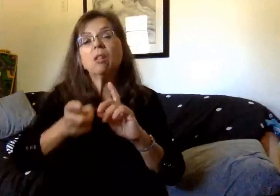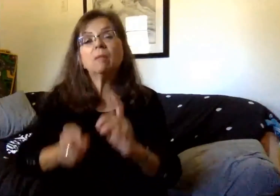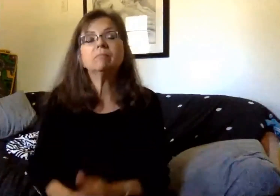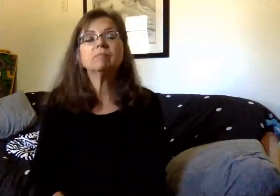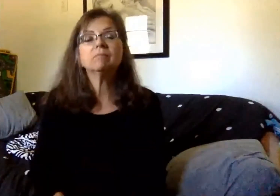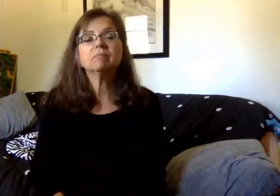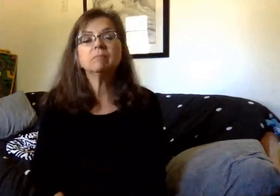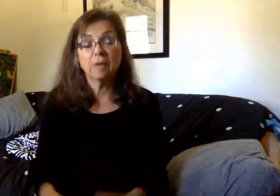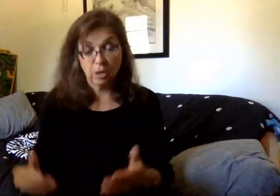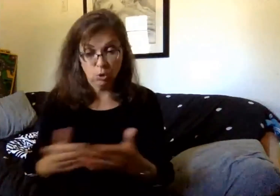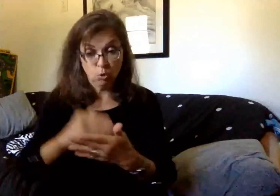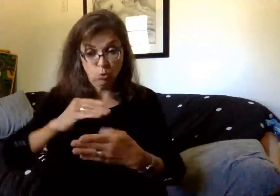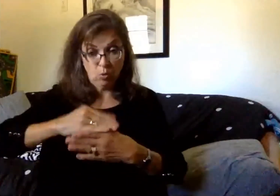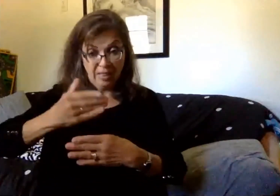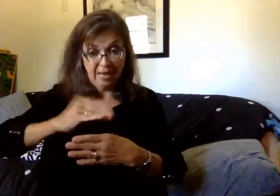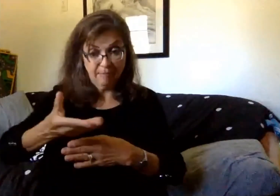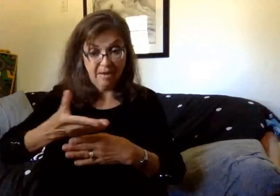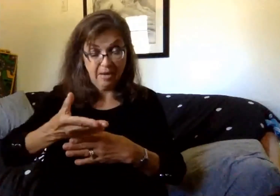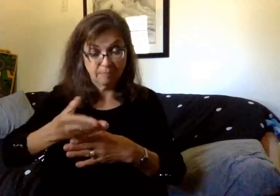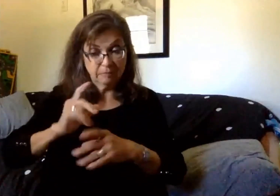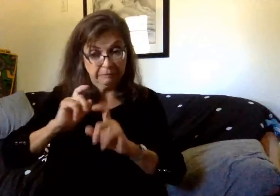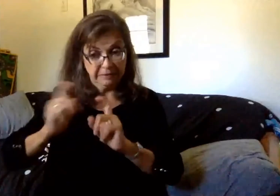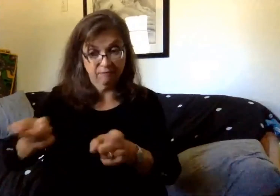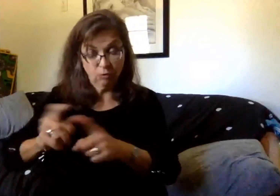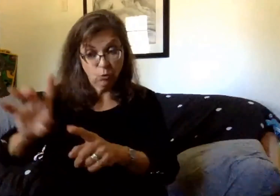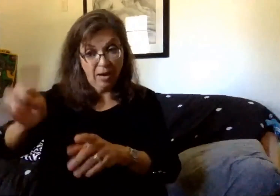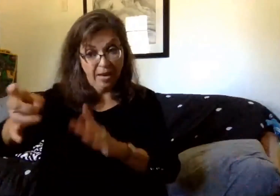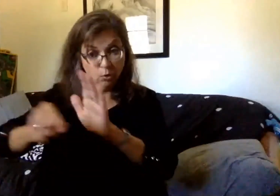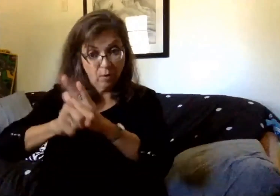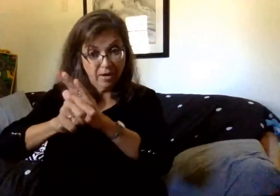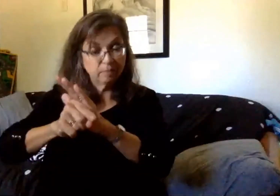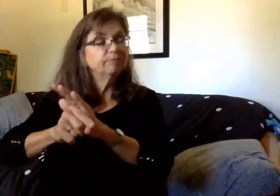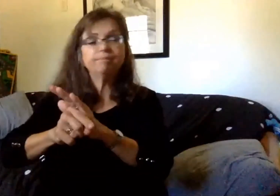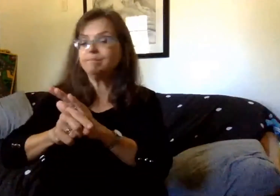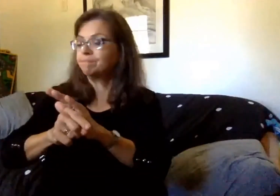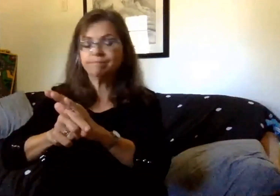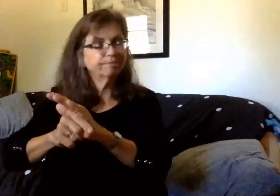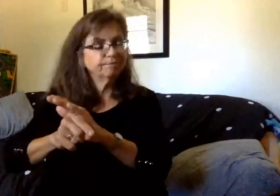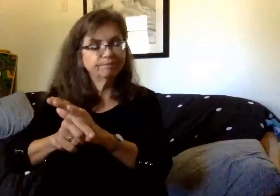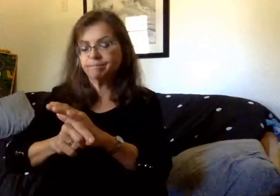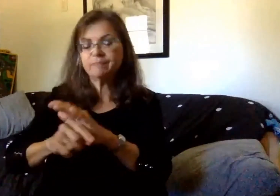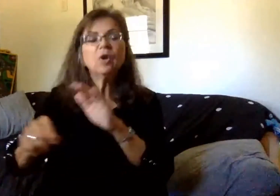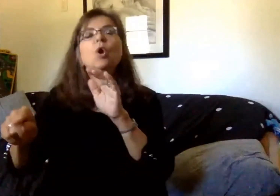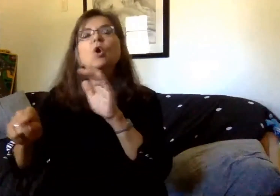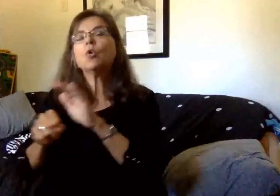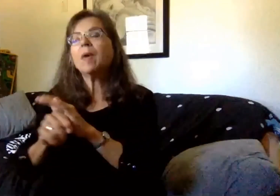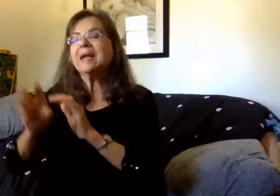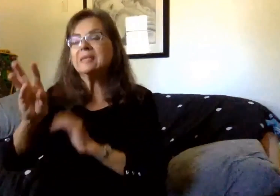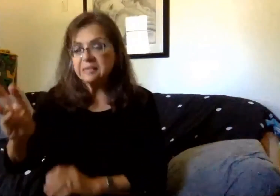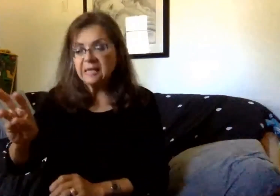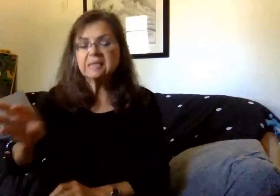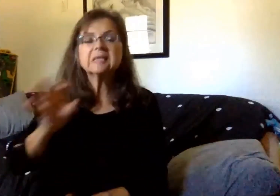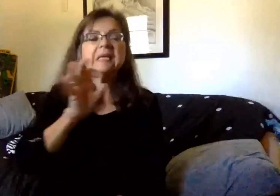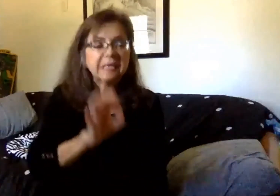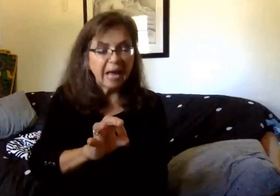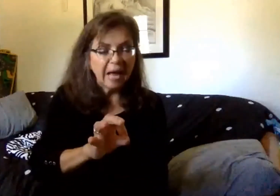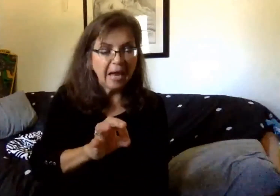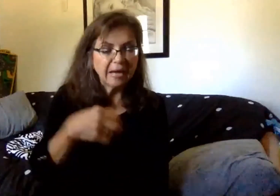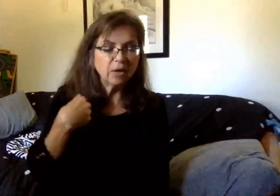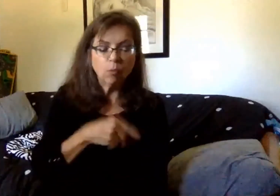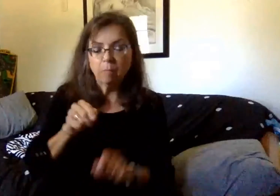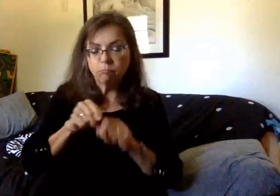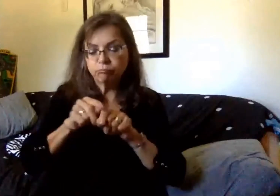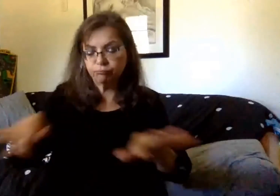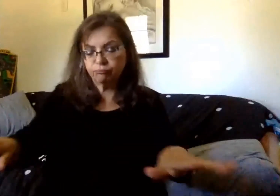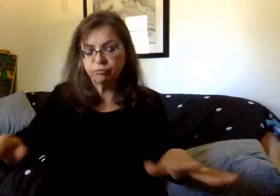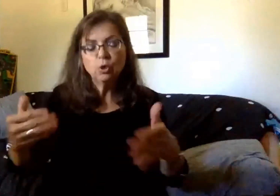Will new laptops be issued to 8th grade students? No. Again, at grades 6 and 9, we will distribute new laptops.